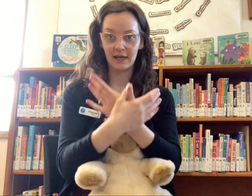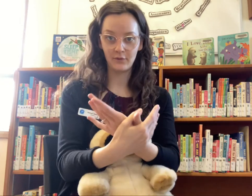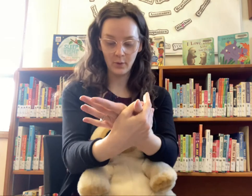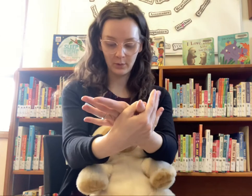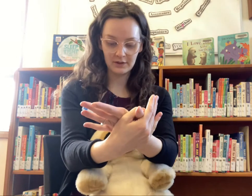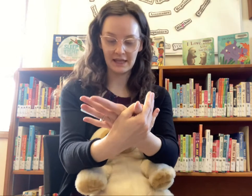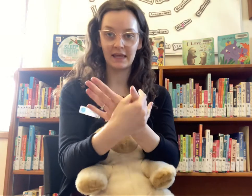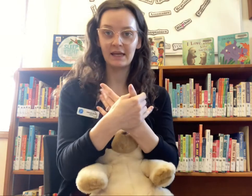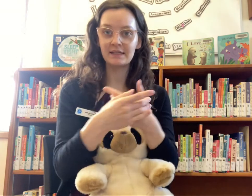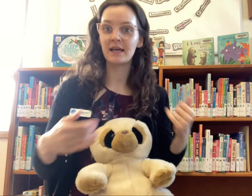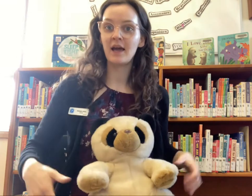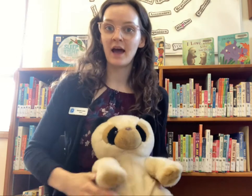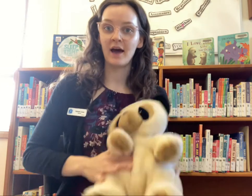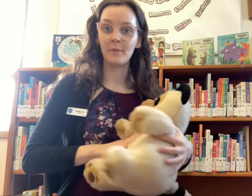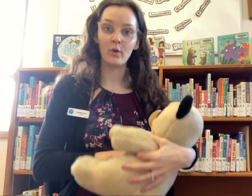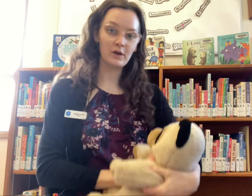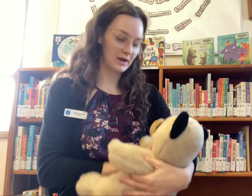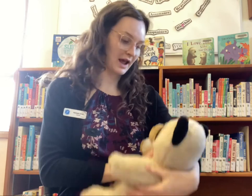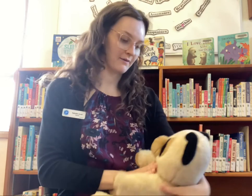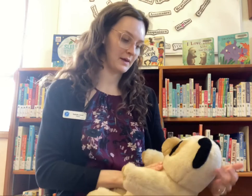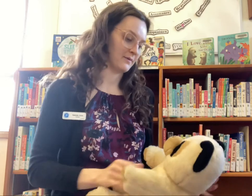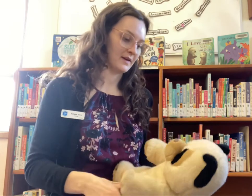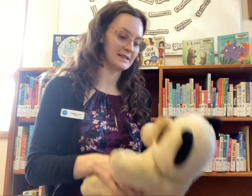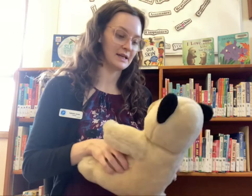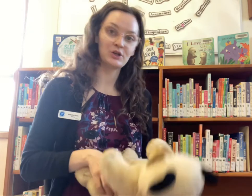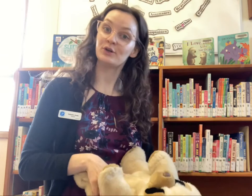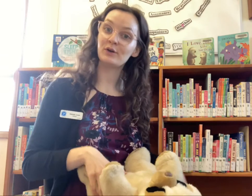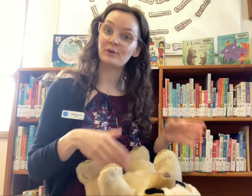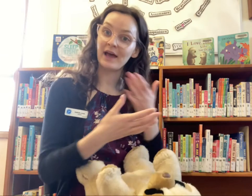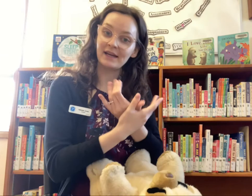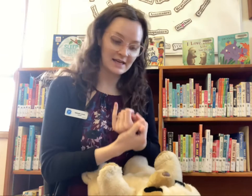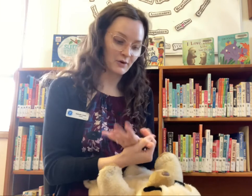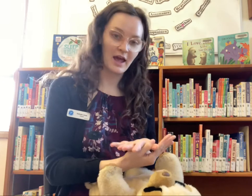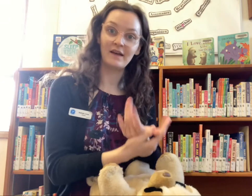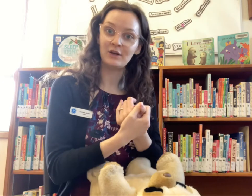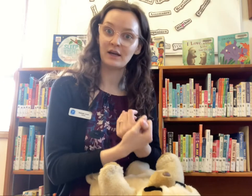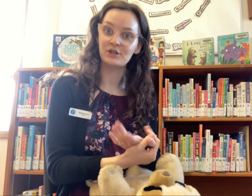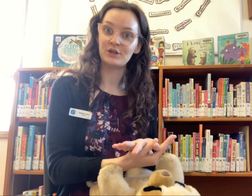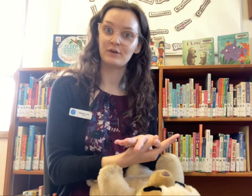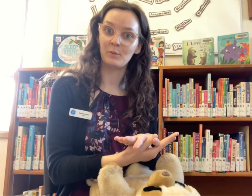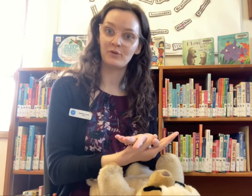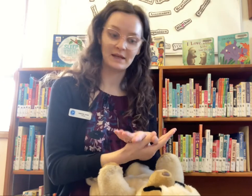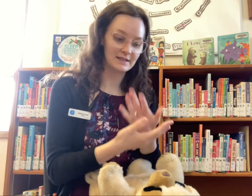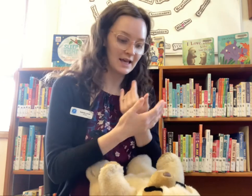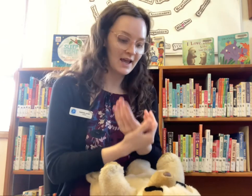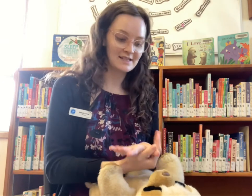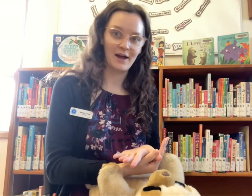forward like this or you can have them facing to you lying down and then you can do the movements down